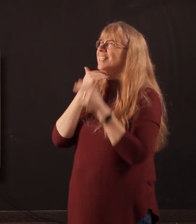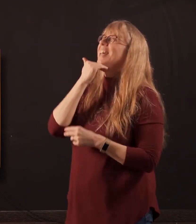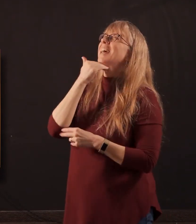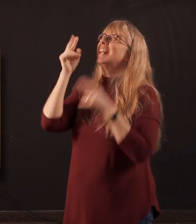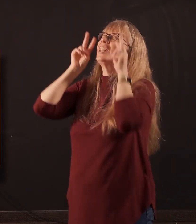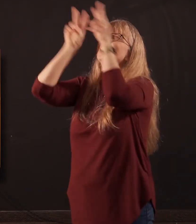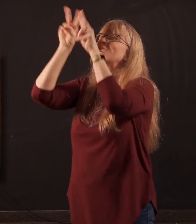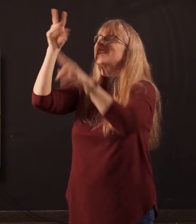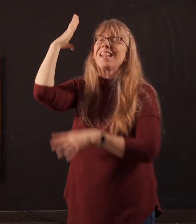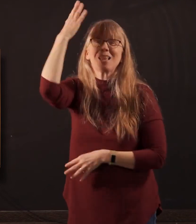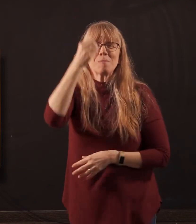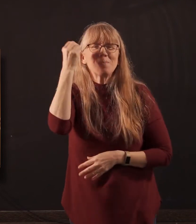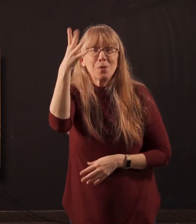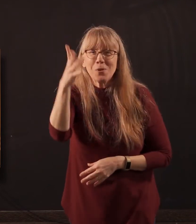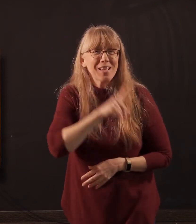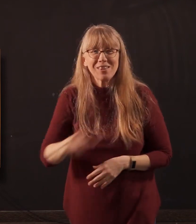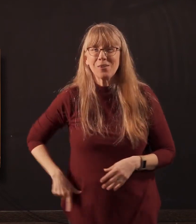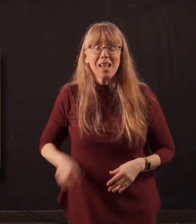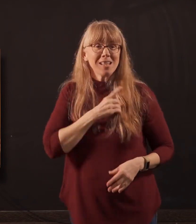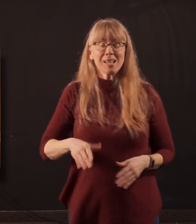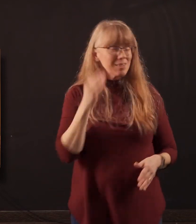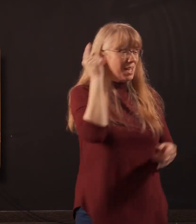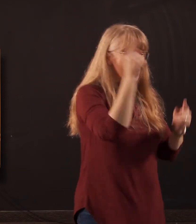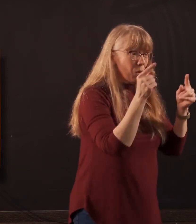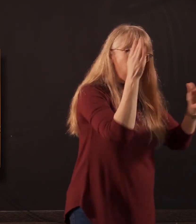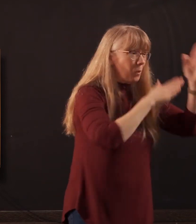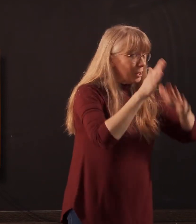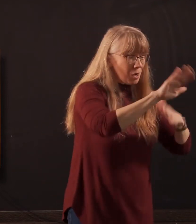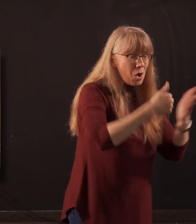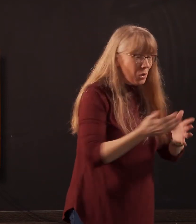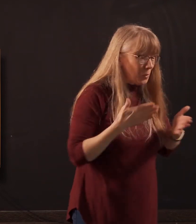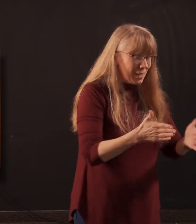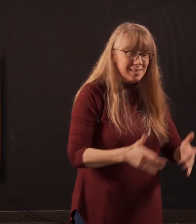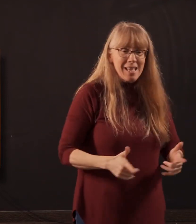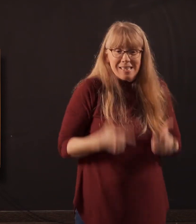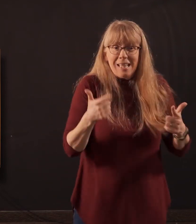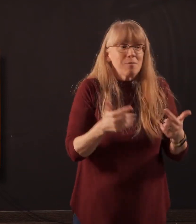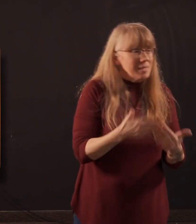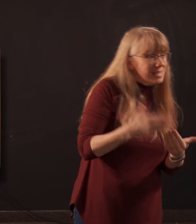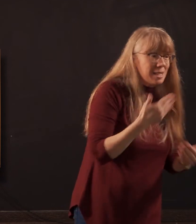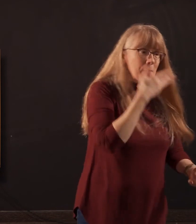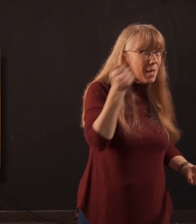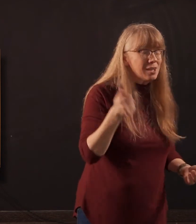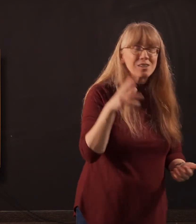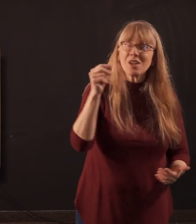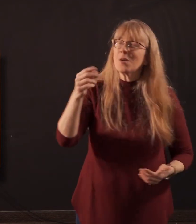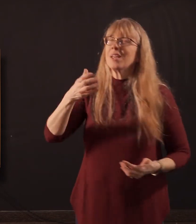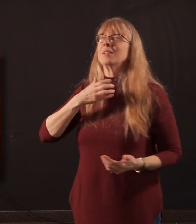gazes at the beauty of the Lord. David doesn't concentrate on all the ways that his life could be easier or better. Instead, he desires to dwell in the